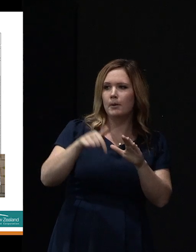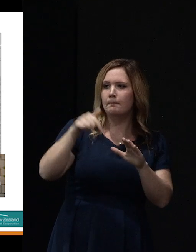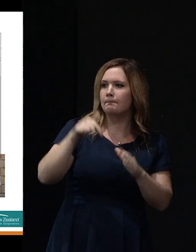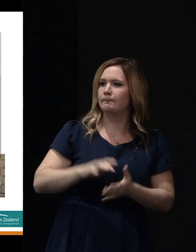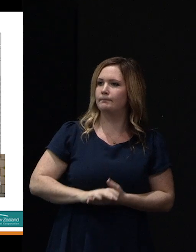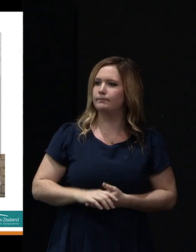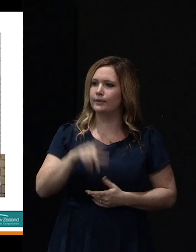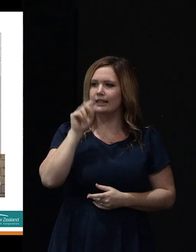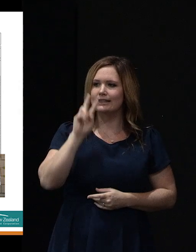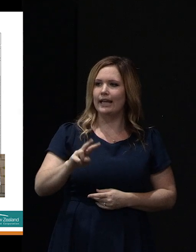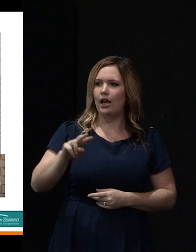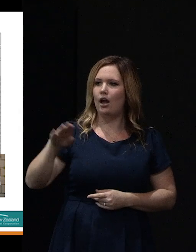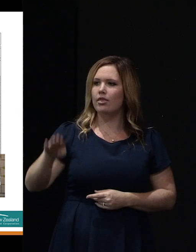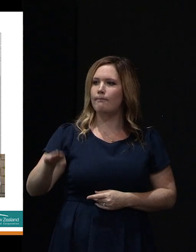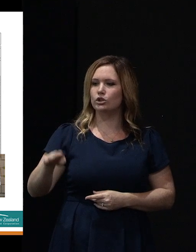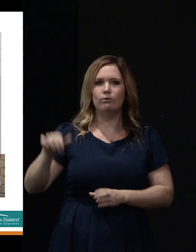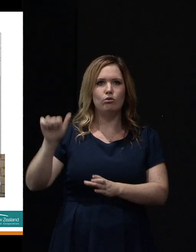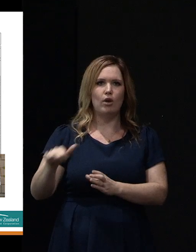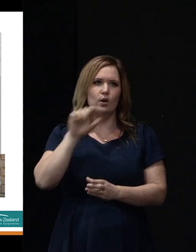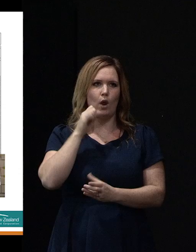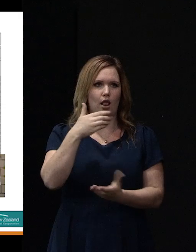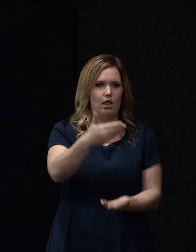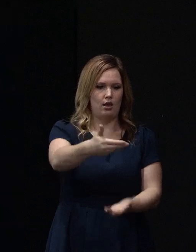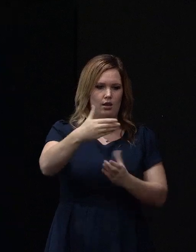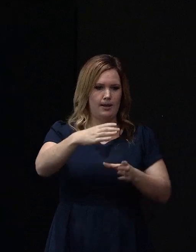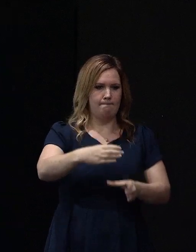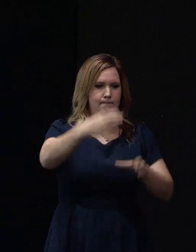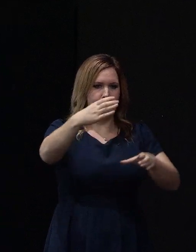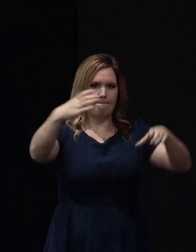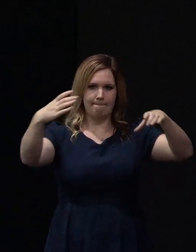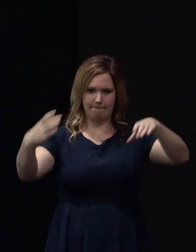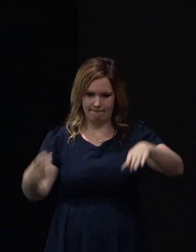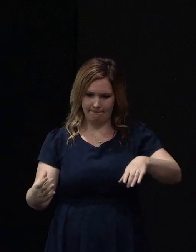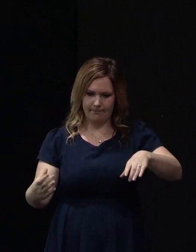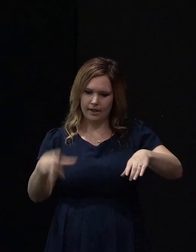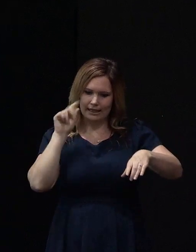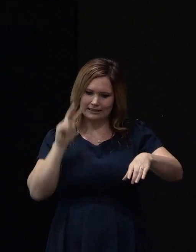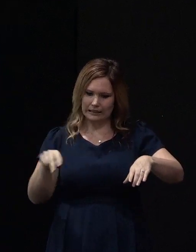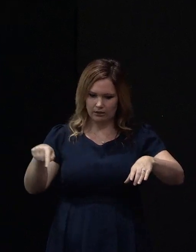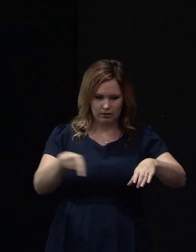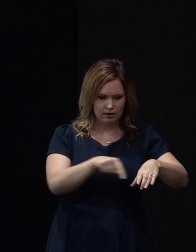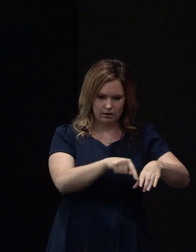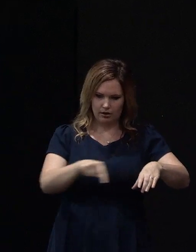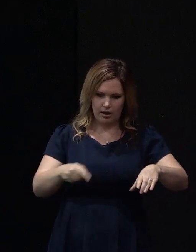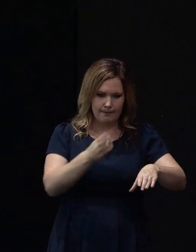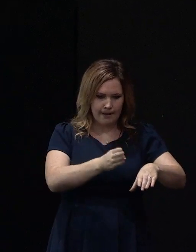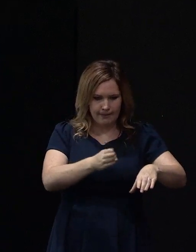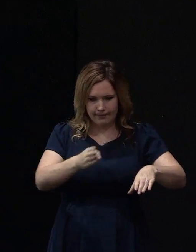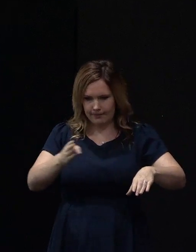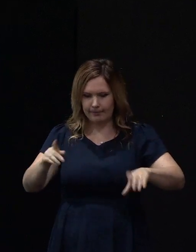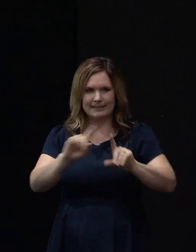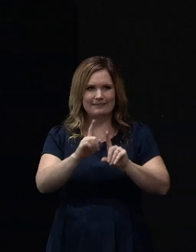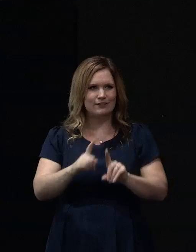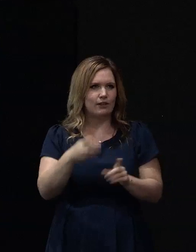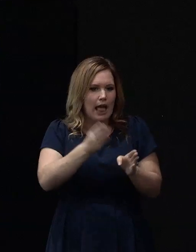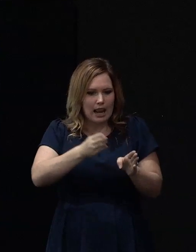right what that tends to give us back is a physical sample to actually be able to see exactly what the ground is and to be able to